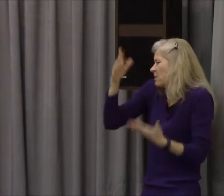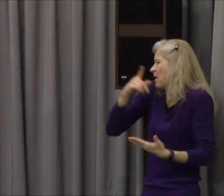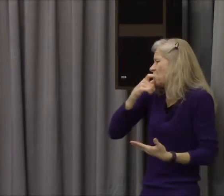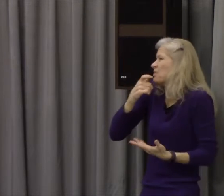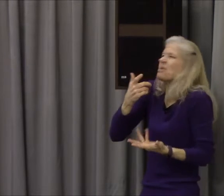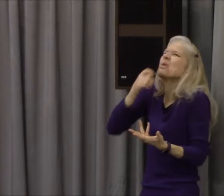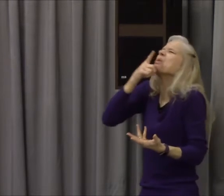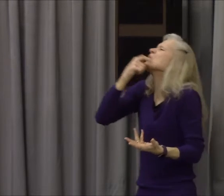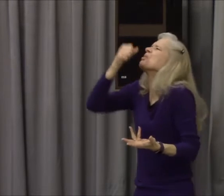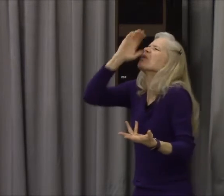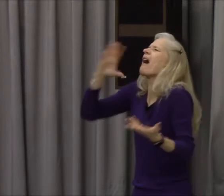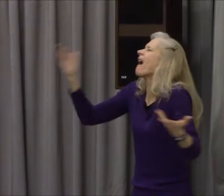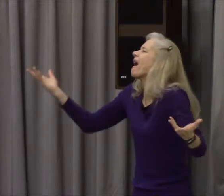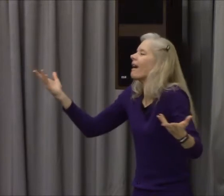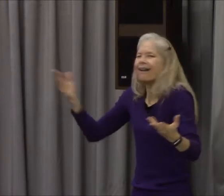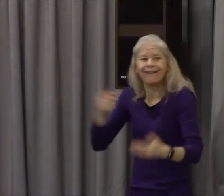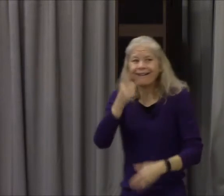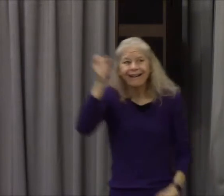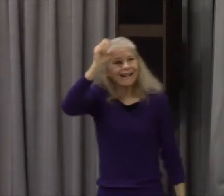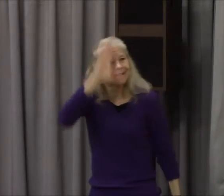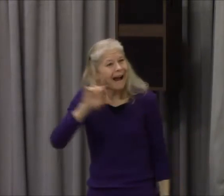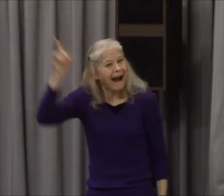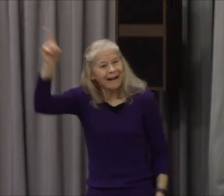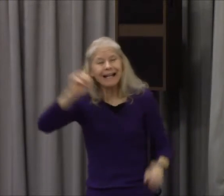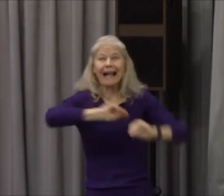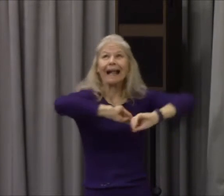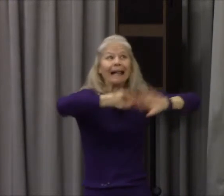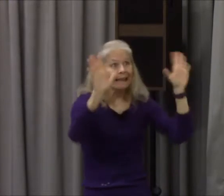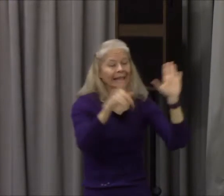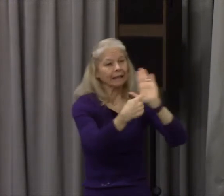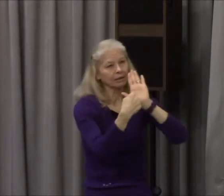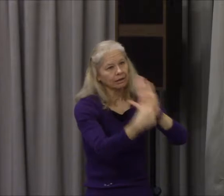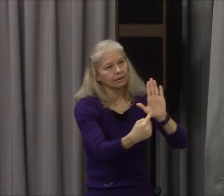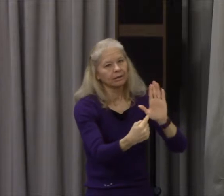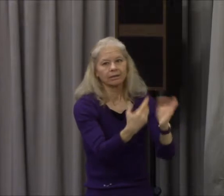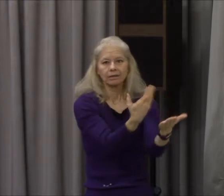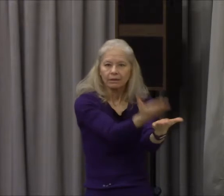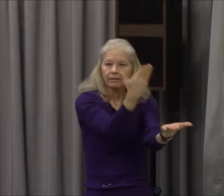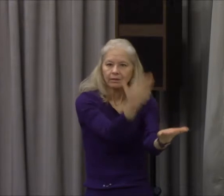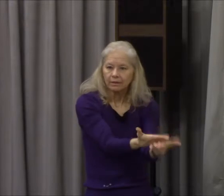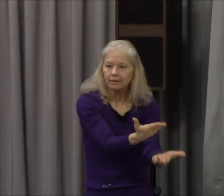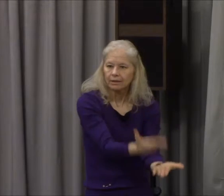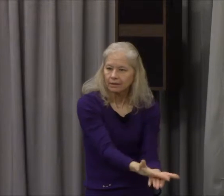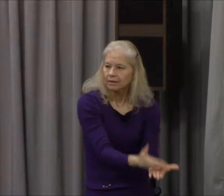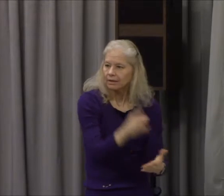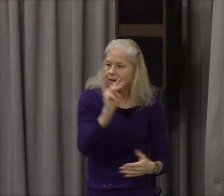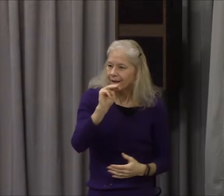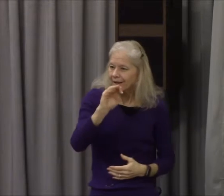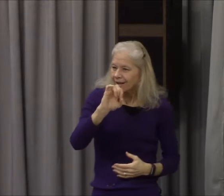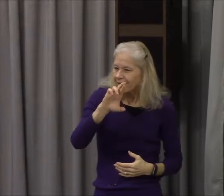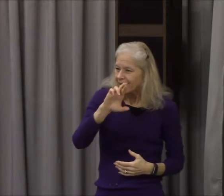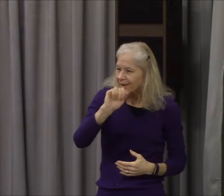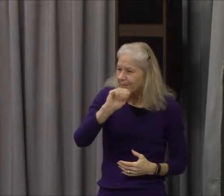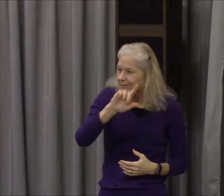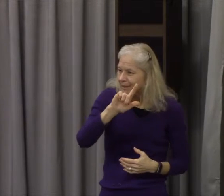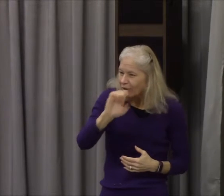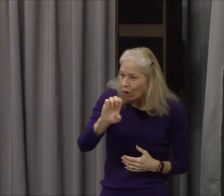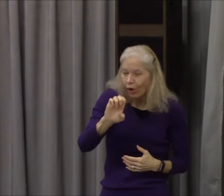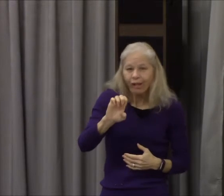see God has shown us clearly where we came from why are we here where we are going God has